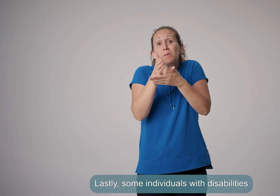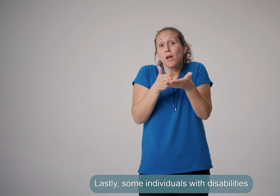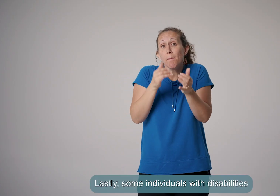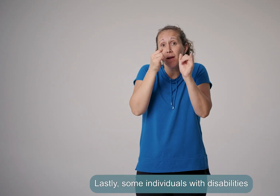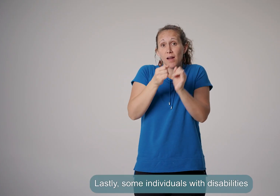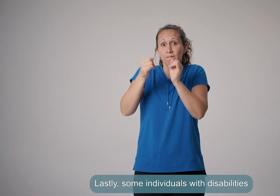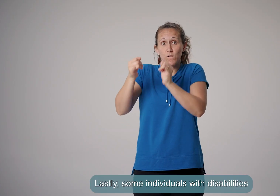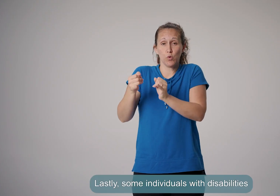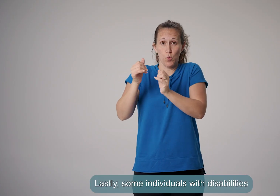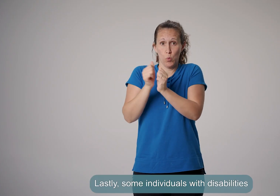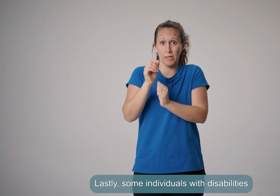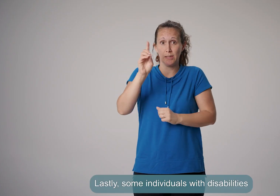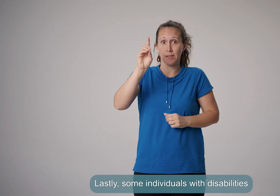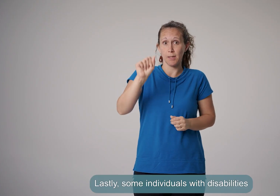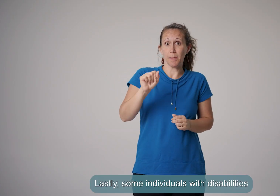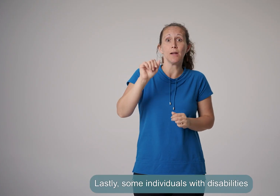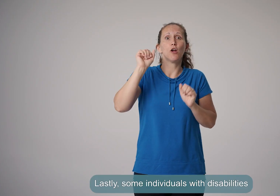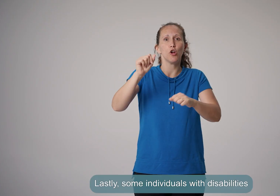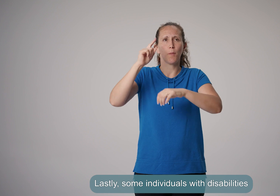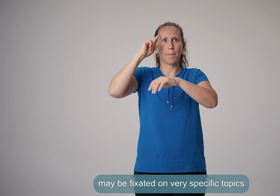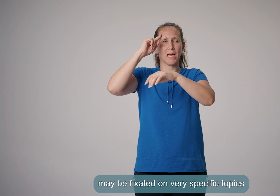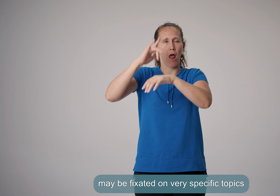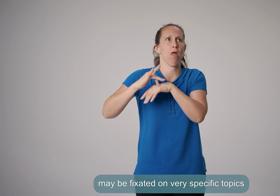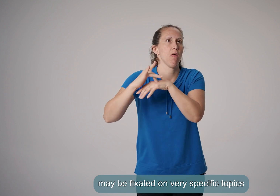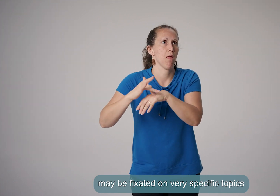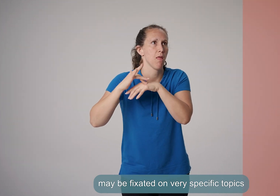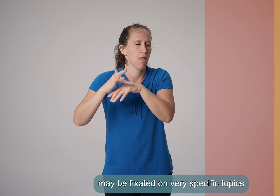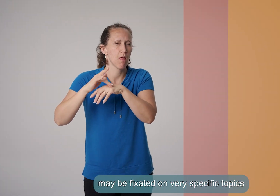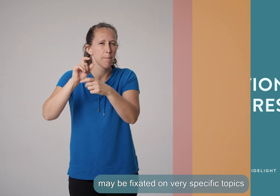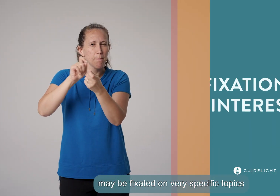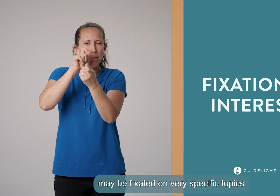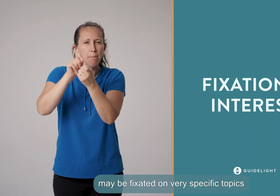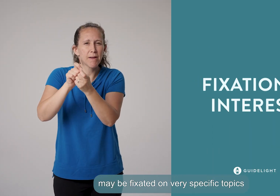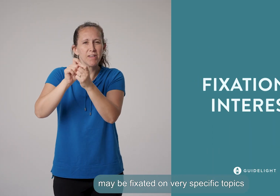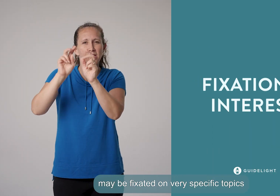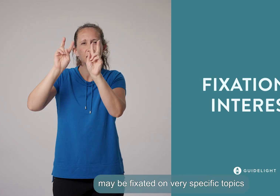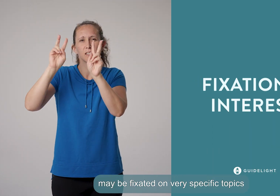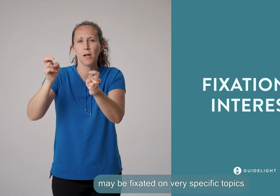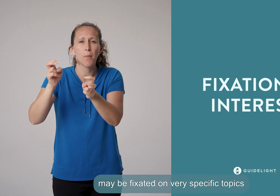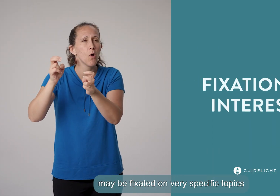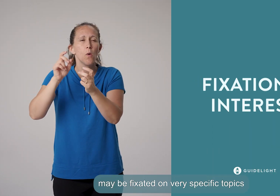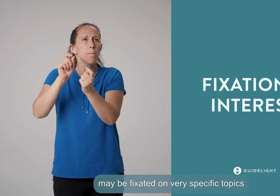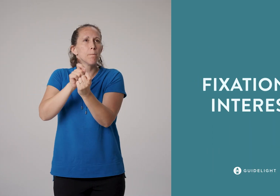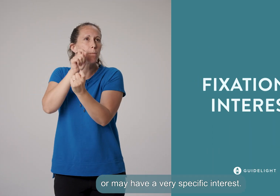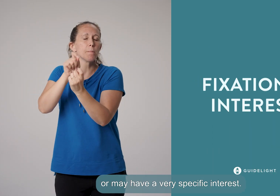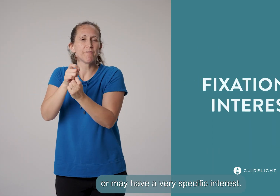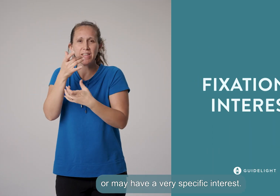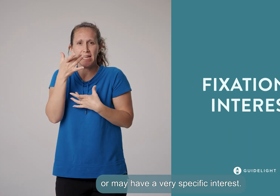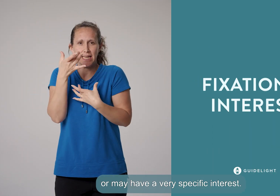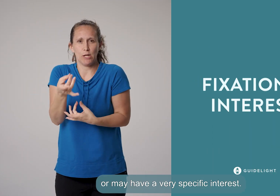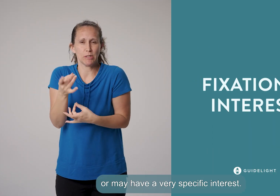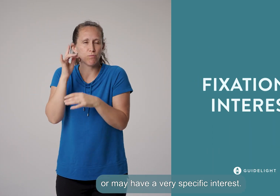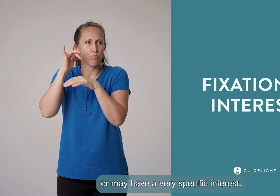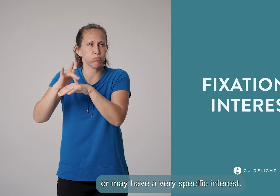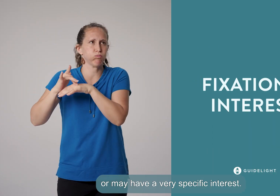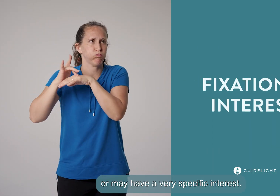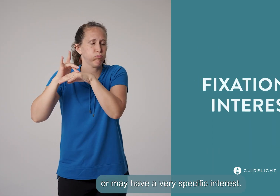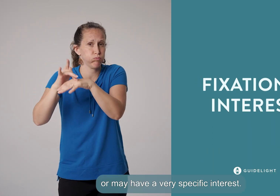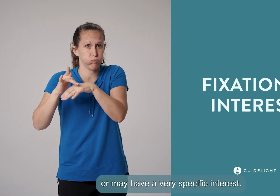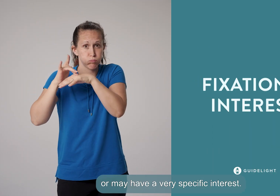Lastly, some individuals with disabilities may be fixated on very specific topics, or may have a very specific interest.